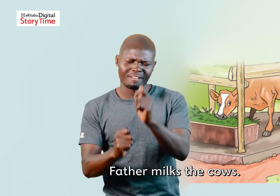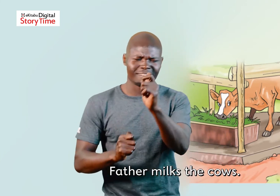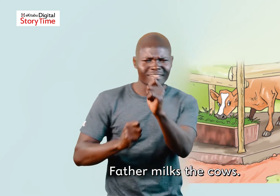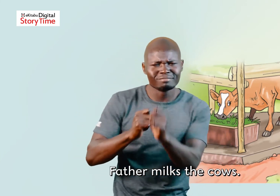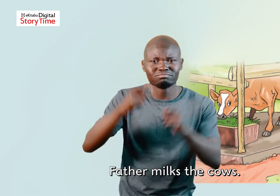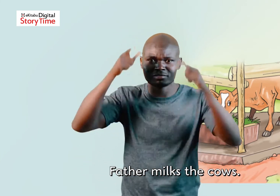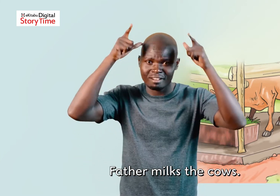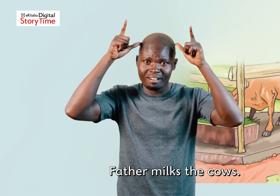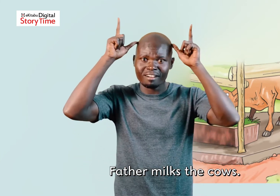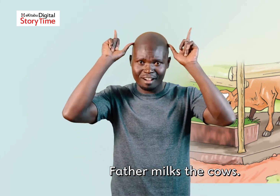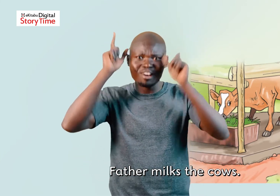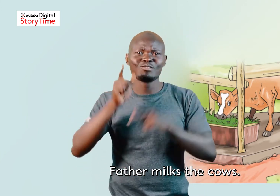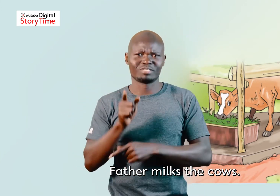Father milks the cows Father